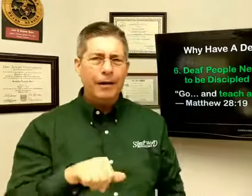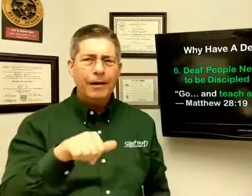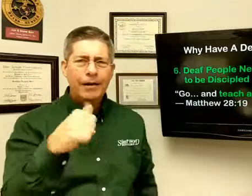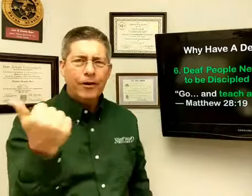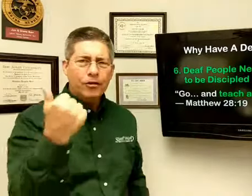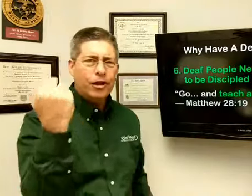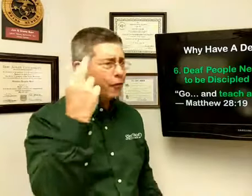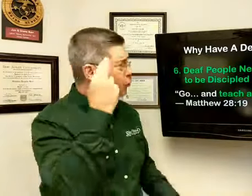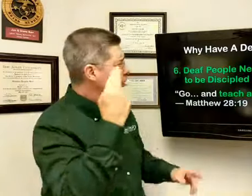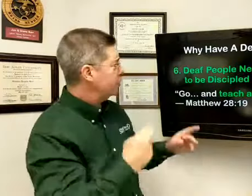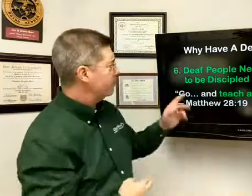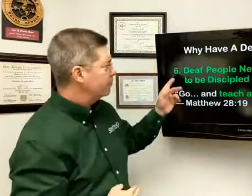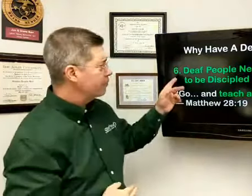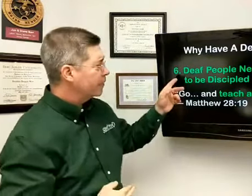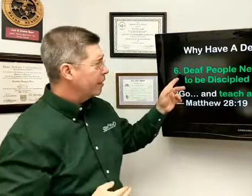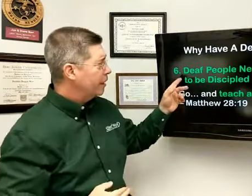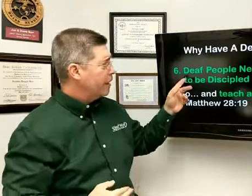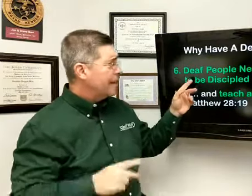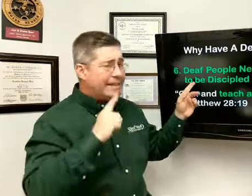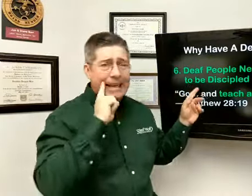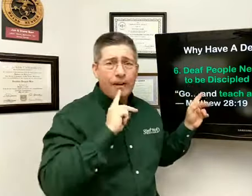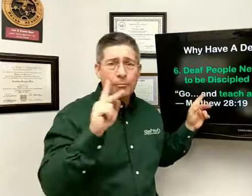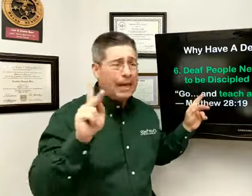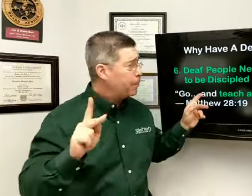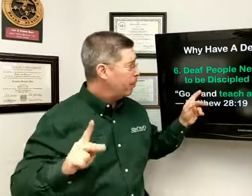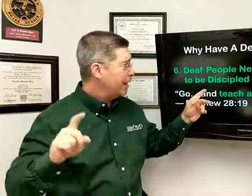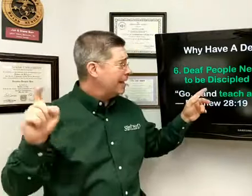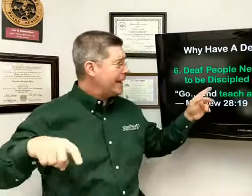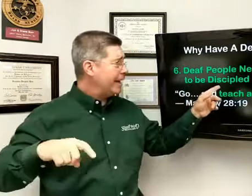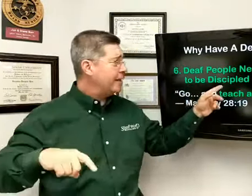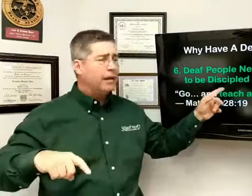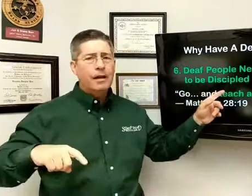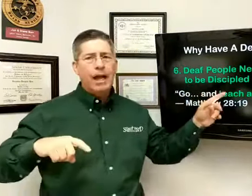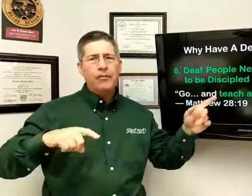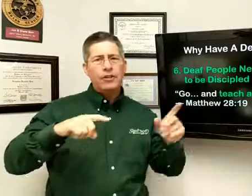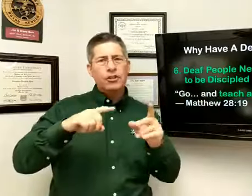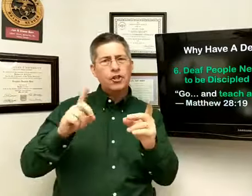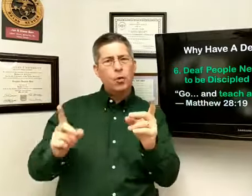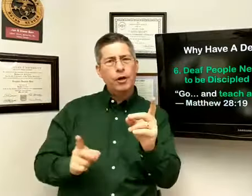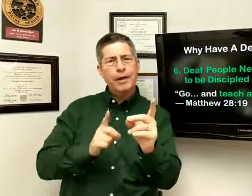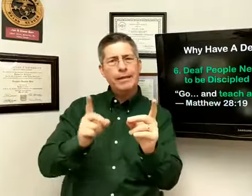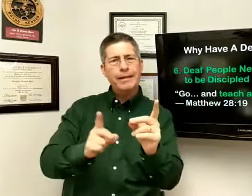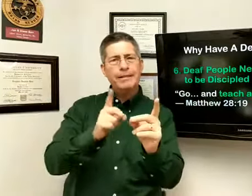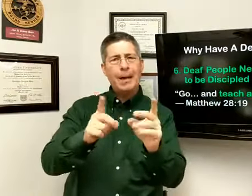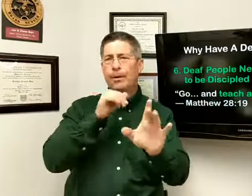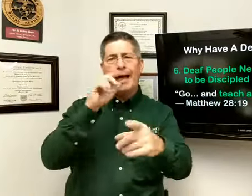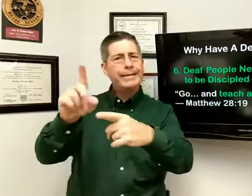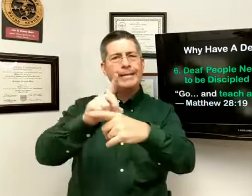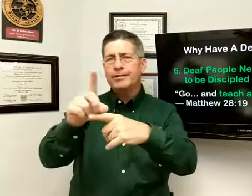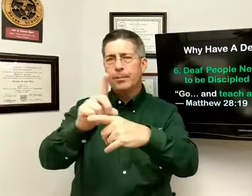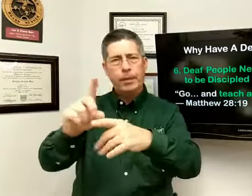There's another reason. Deaf people need, and this is the word disciple, not discipline,